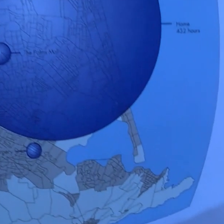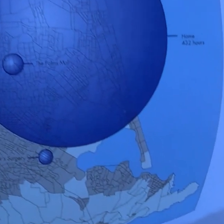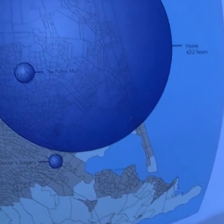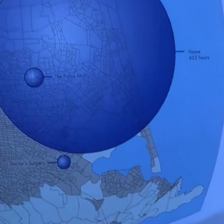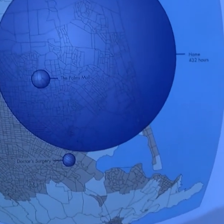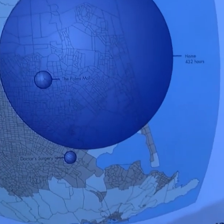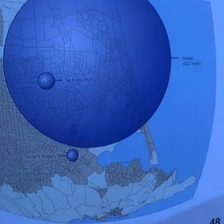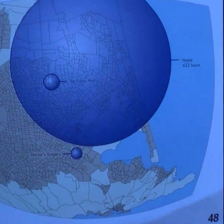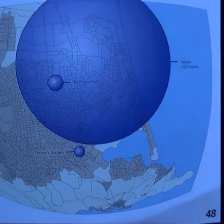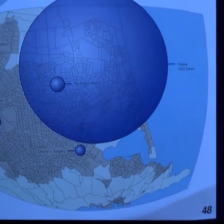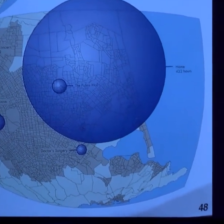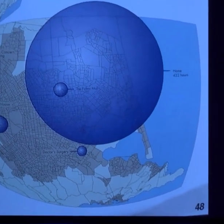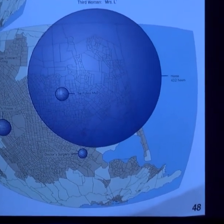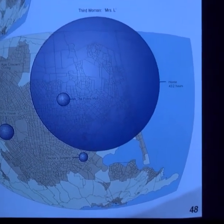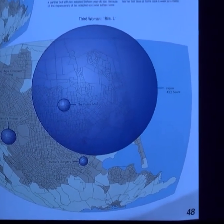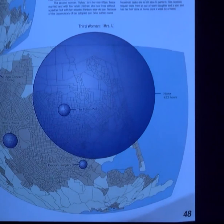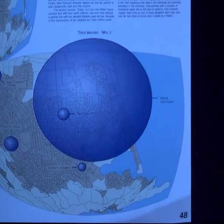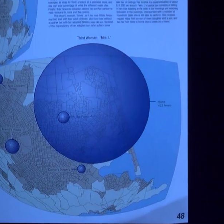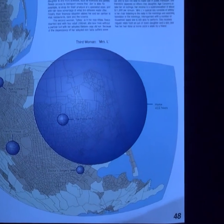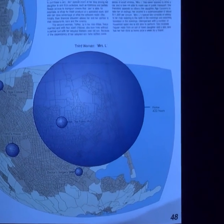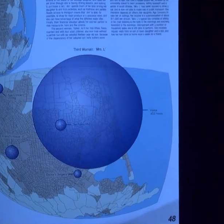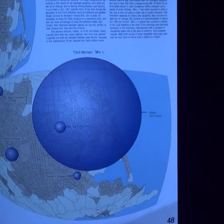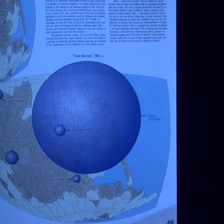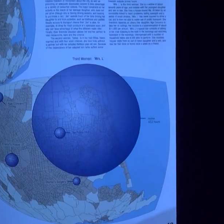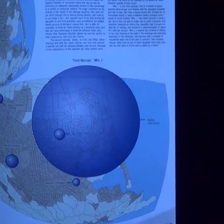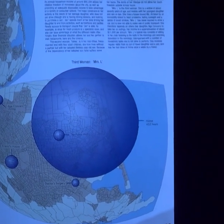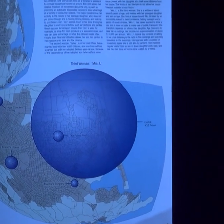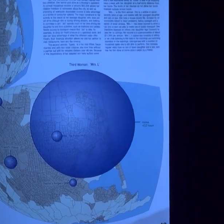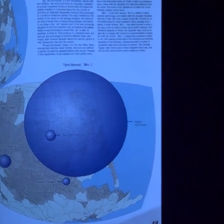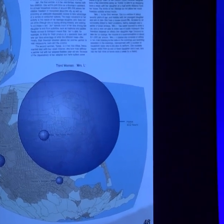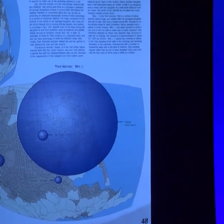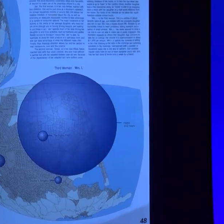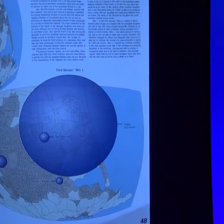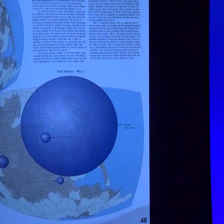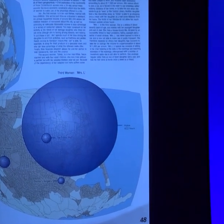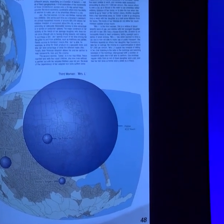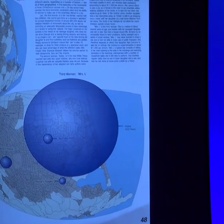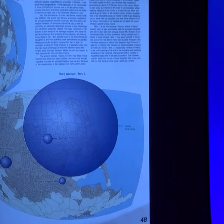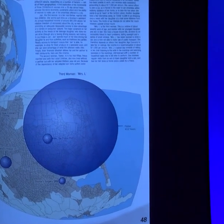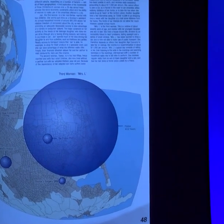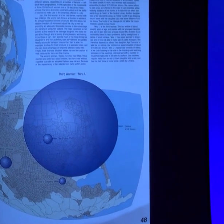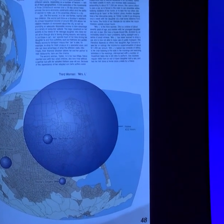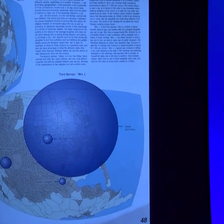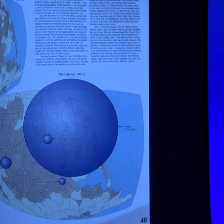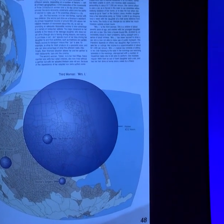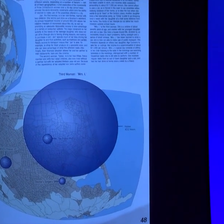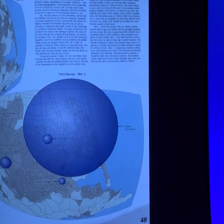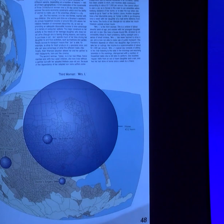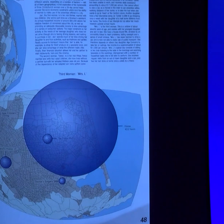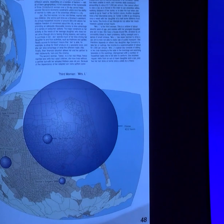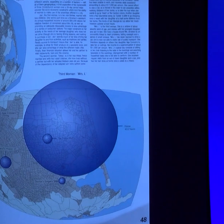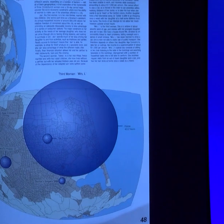same four-week period. Bottom left is Jan. She's mid-30s, married with two children. The two largest circles